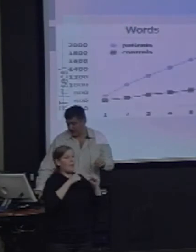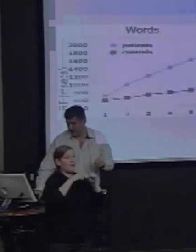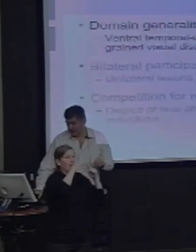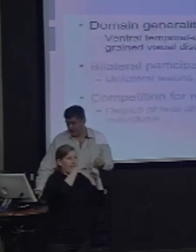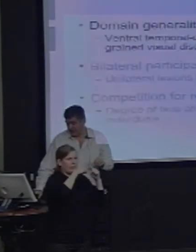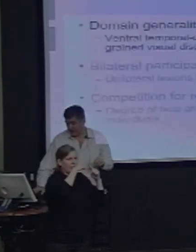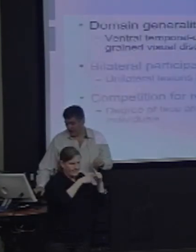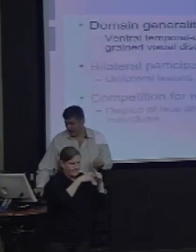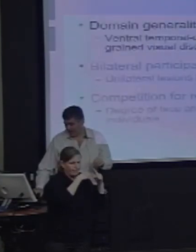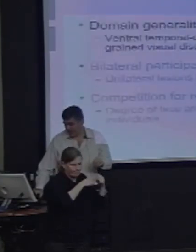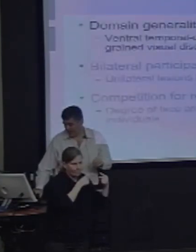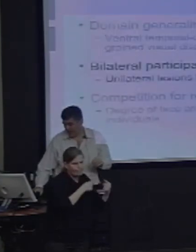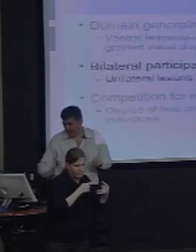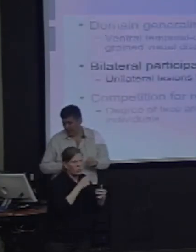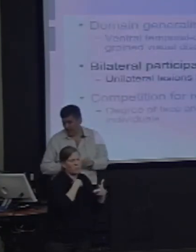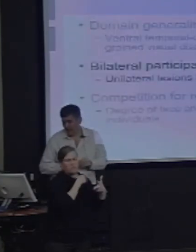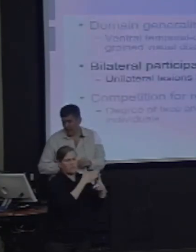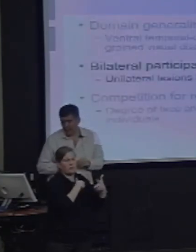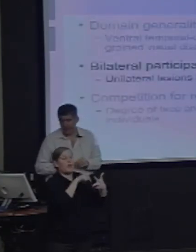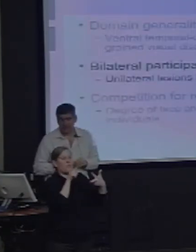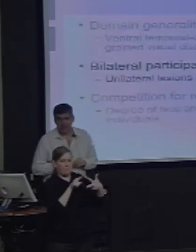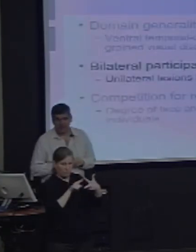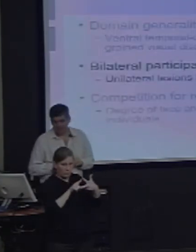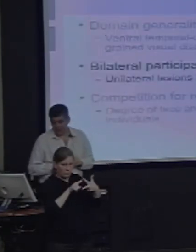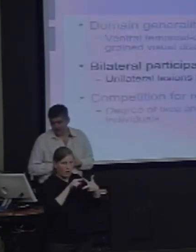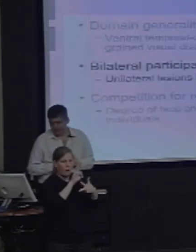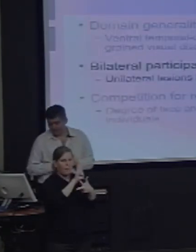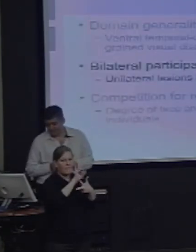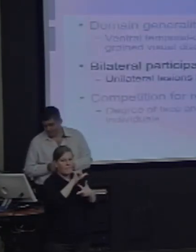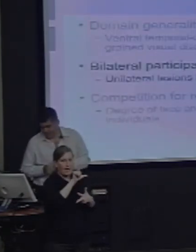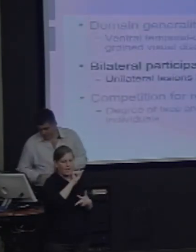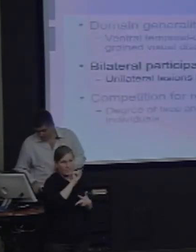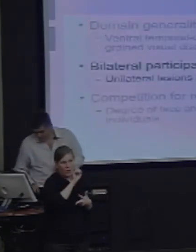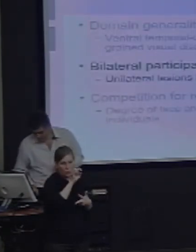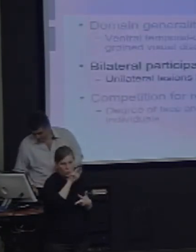and the competition.